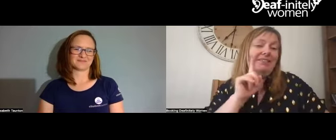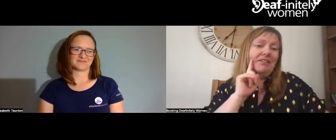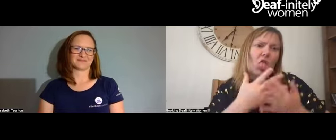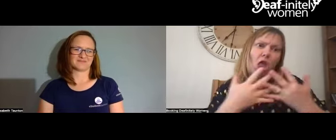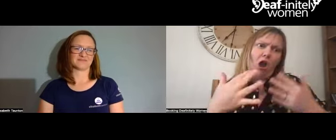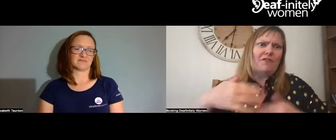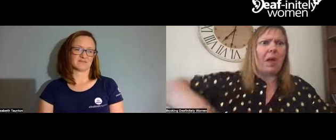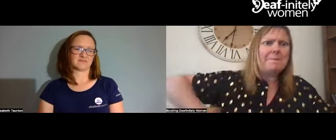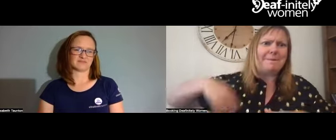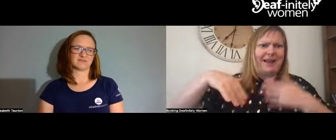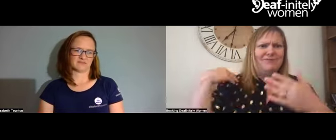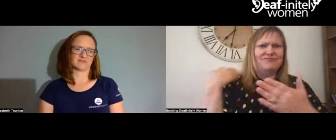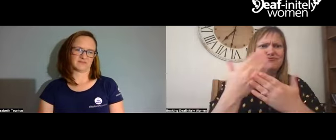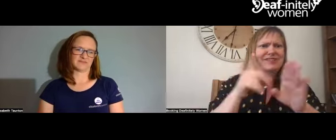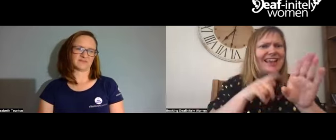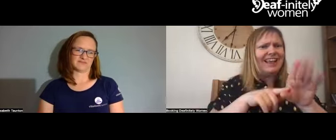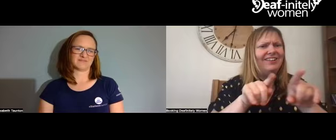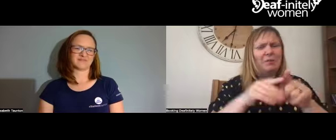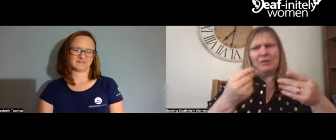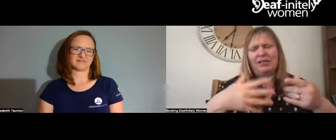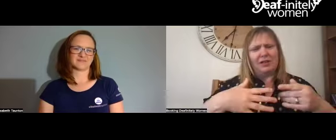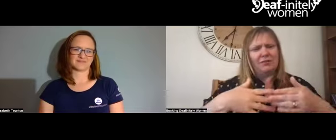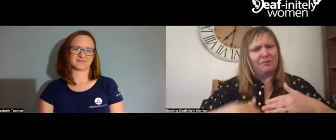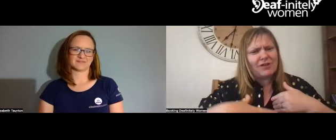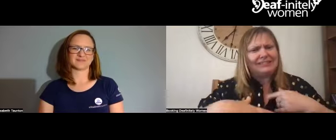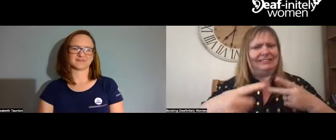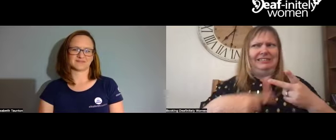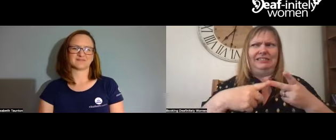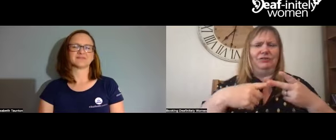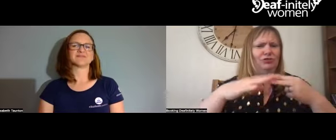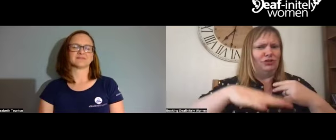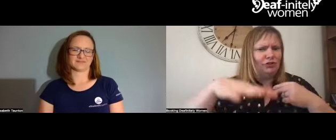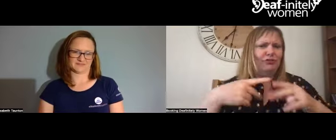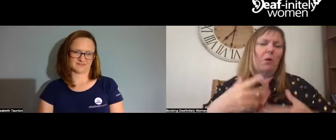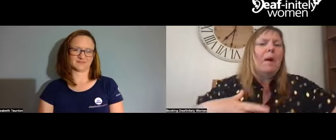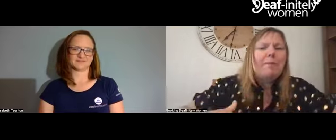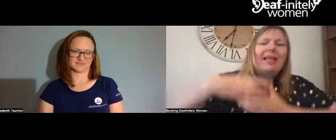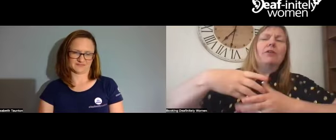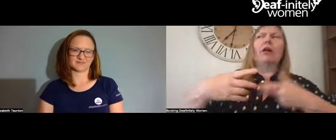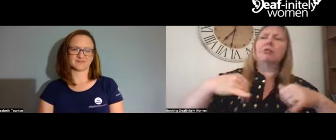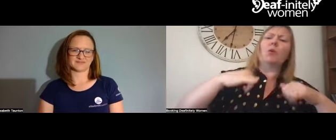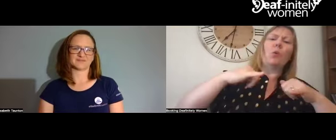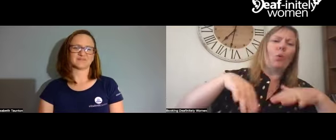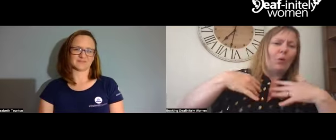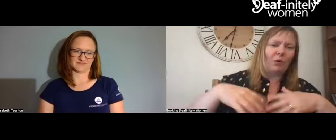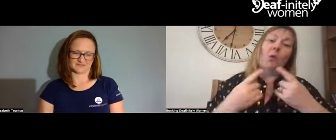A lot of women have a back pain. It could be years through pregnancy, children, carrying.